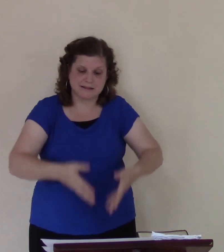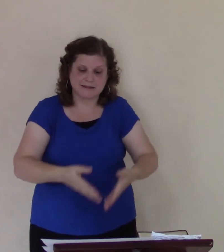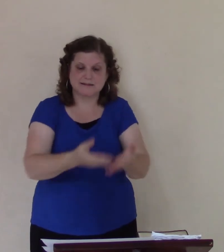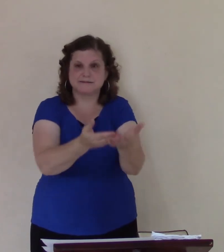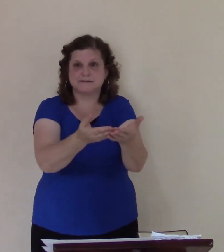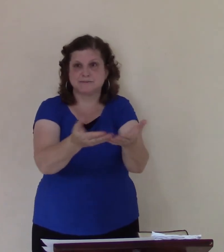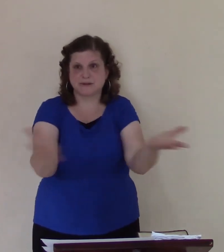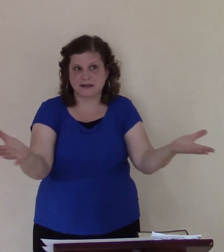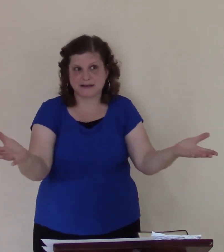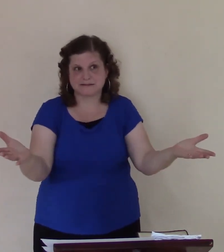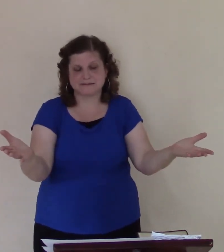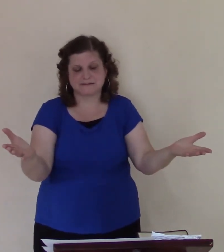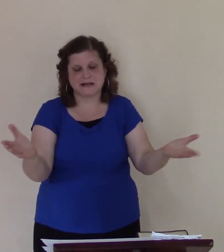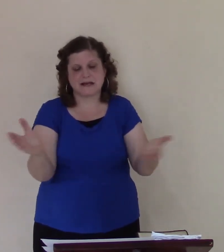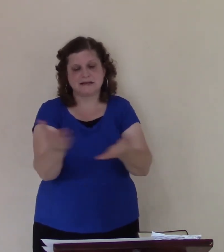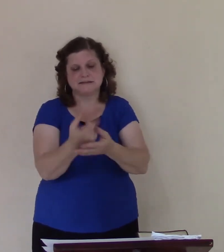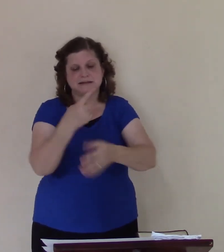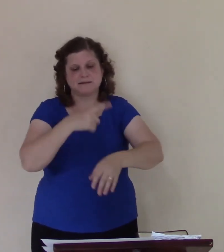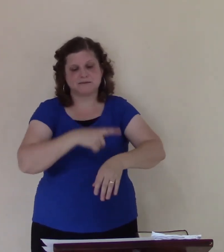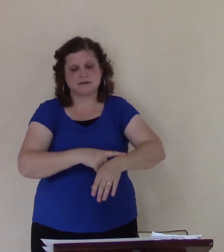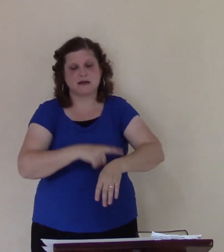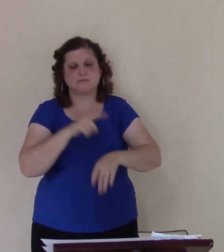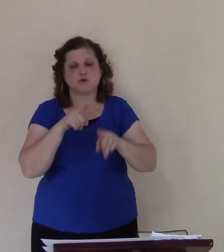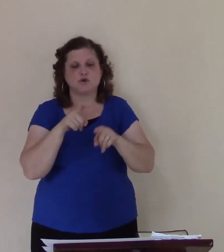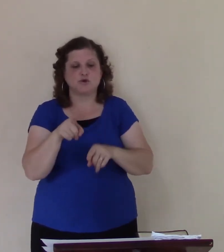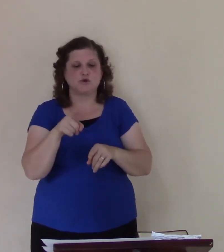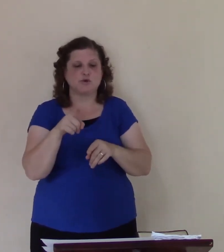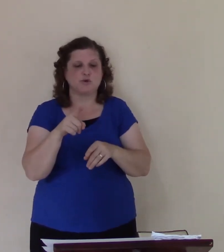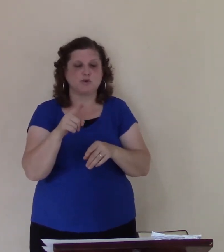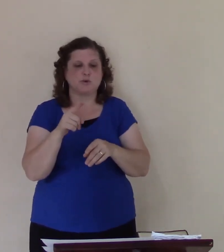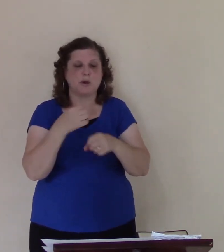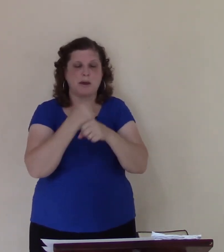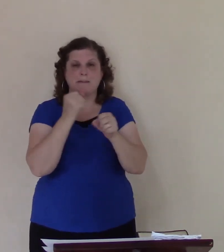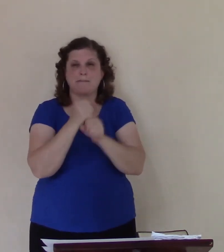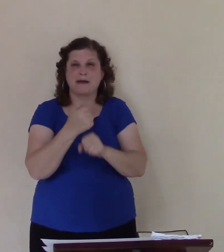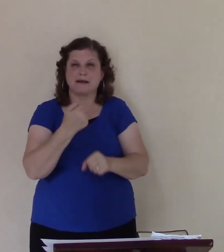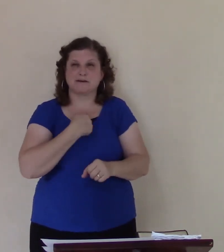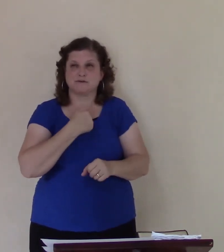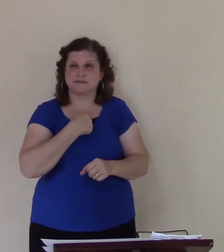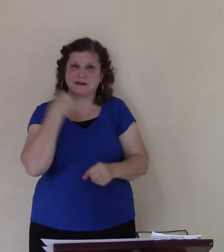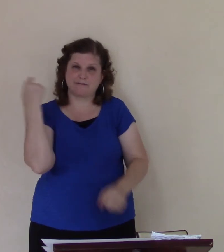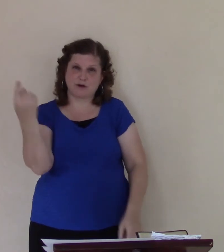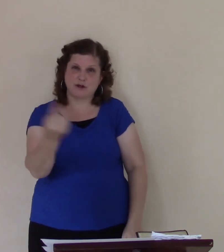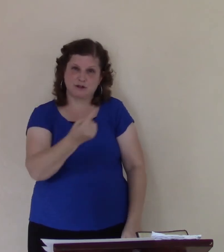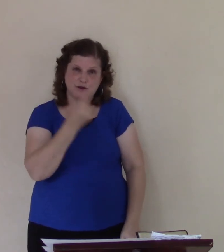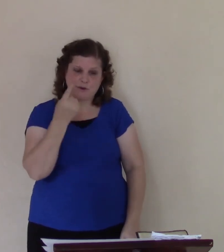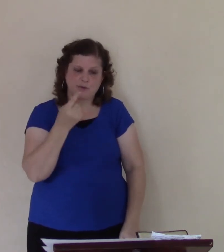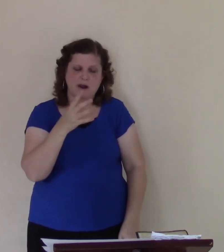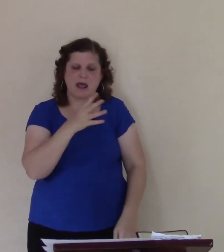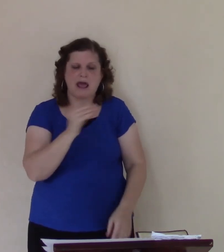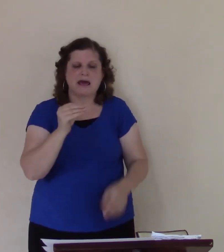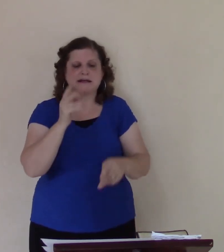-pity. Sometimes you isolate yourself, and sometimes people draw themselves away from you